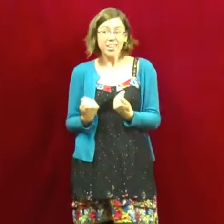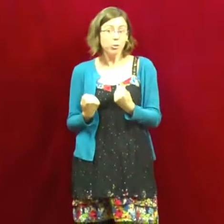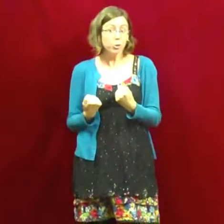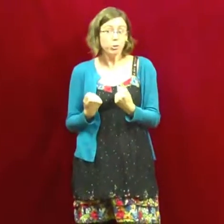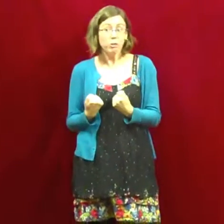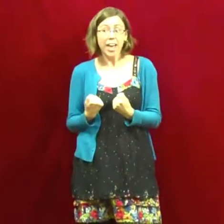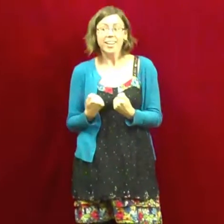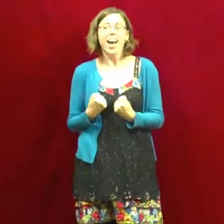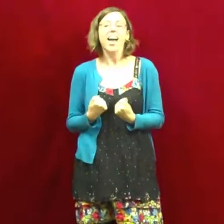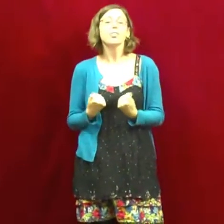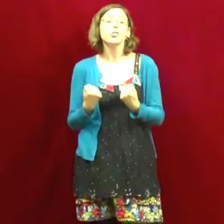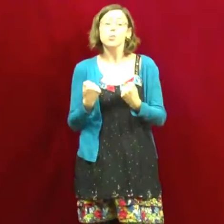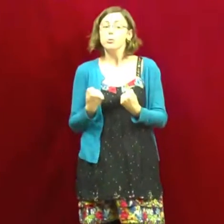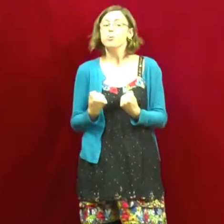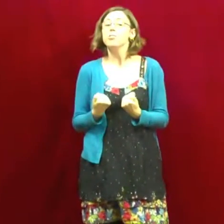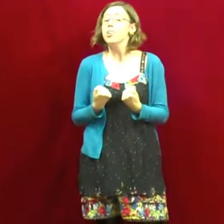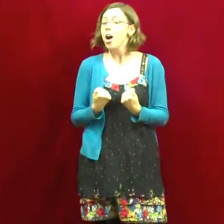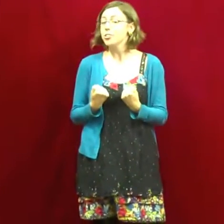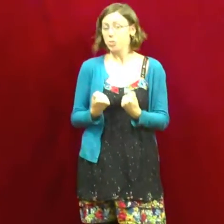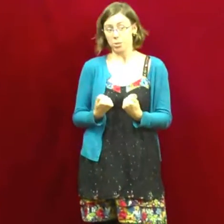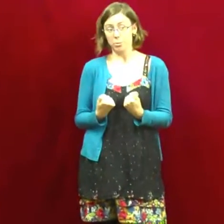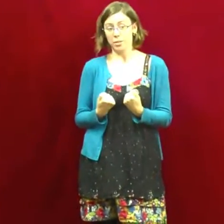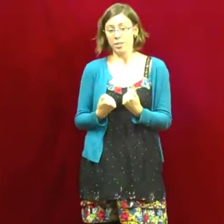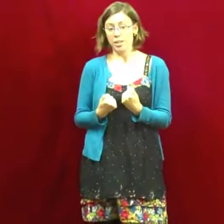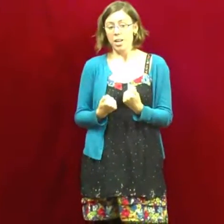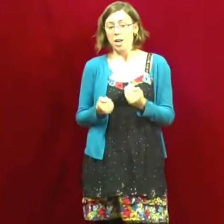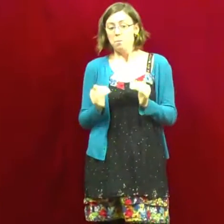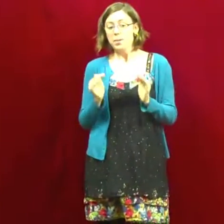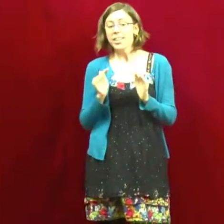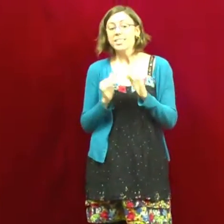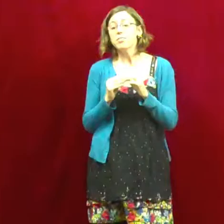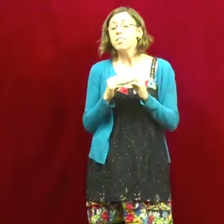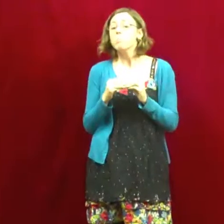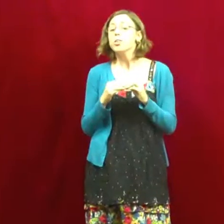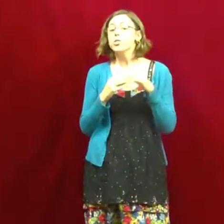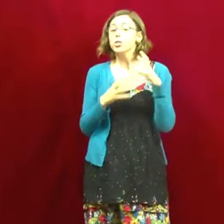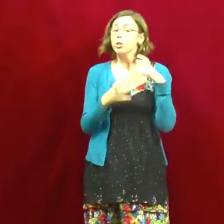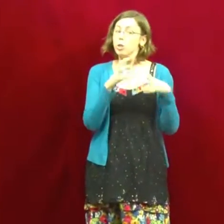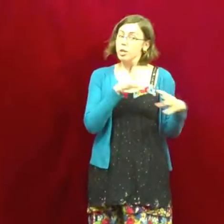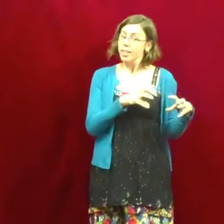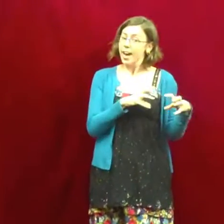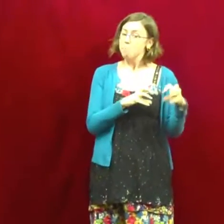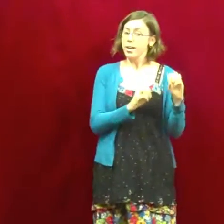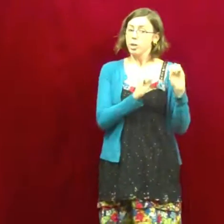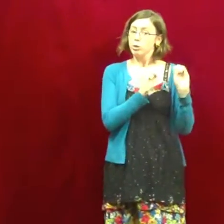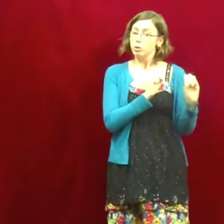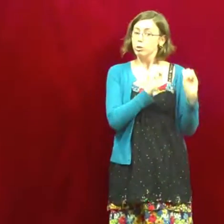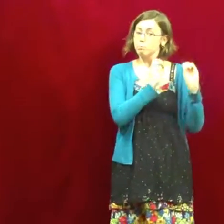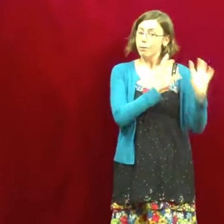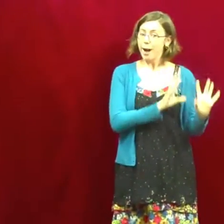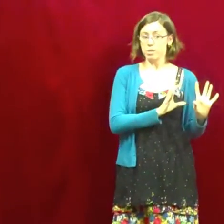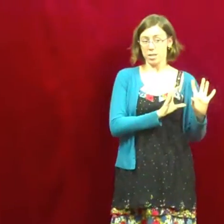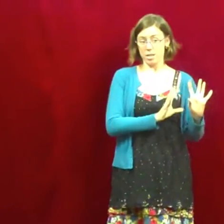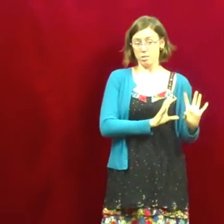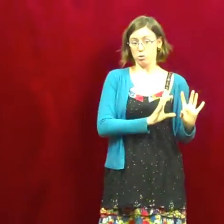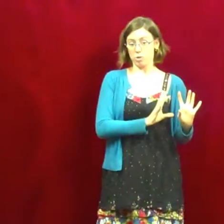Google that, I choose not to. Because if someone should look at my Google browsing history,